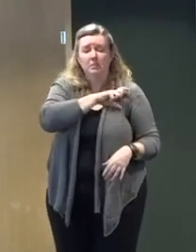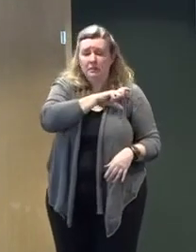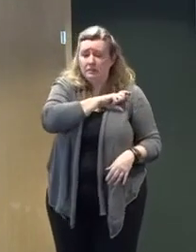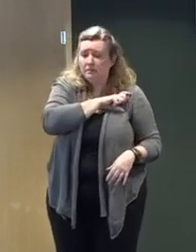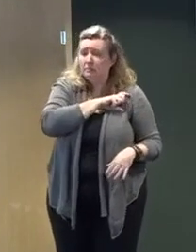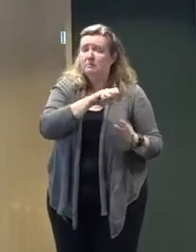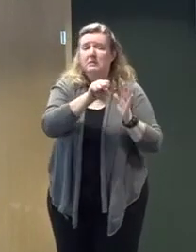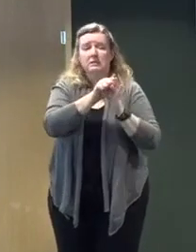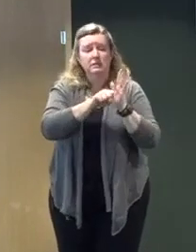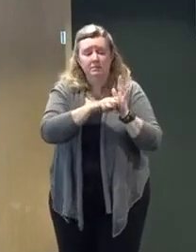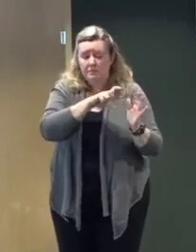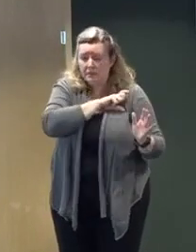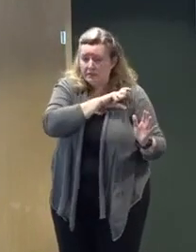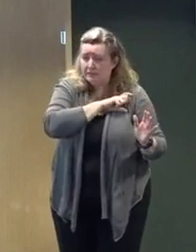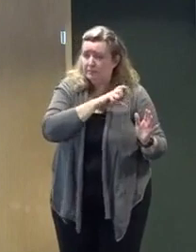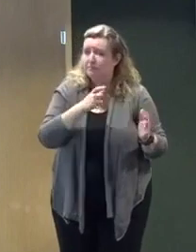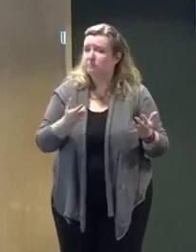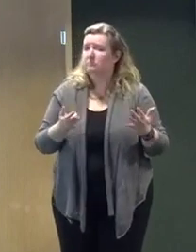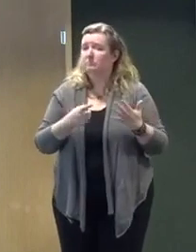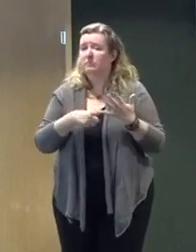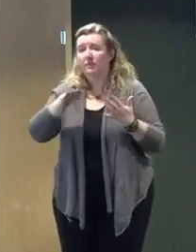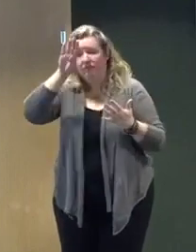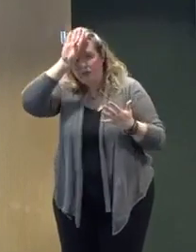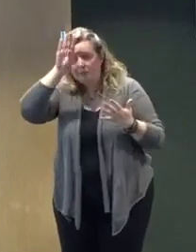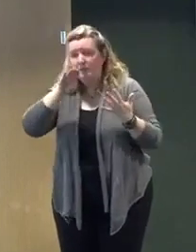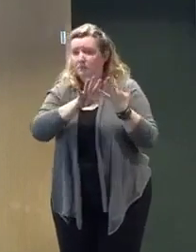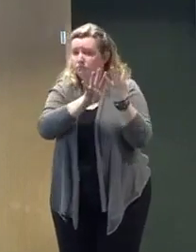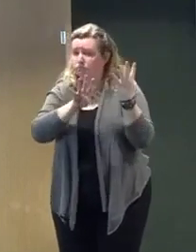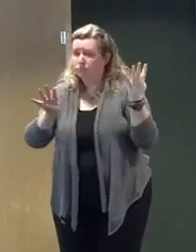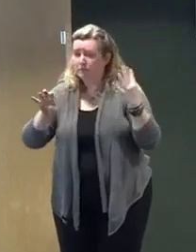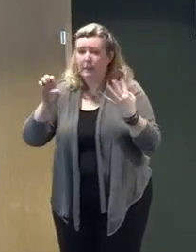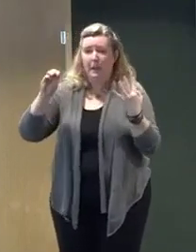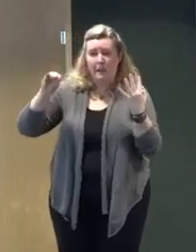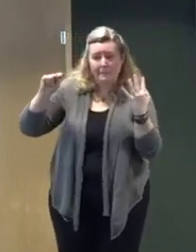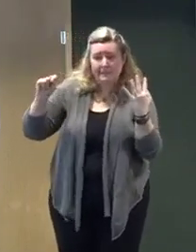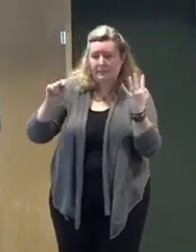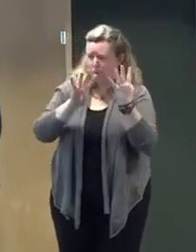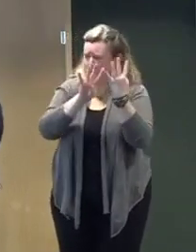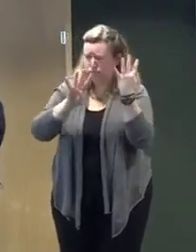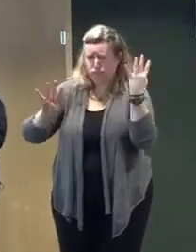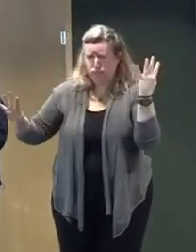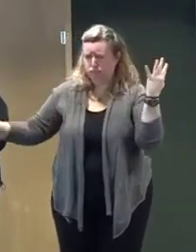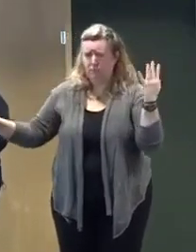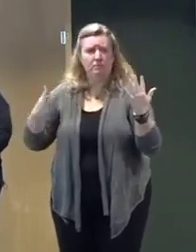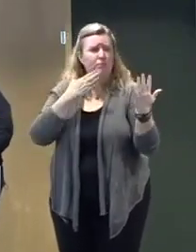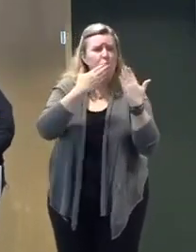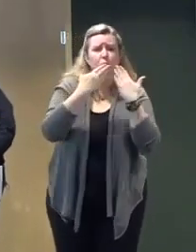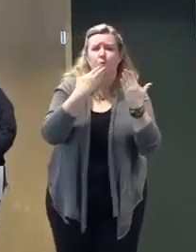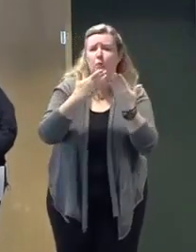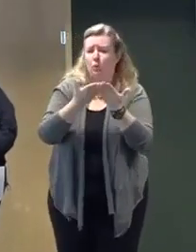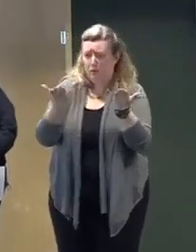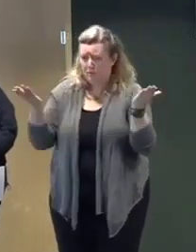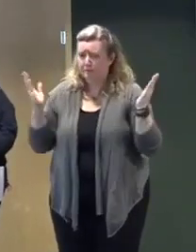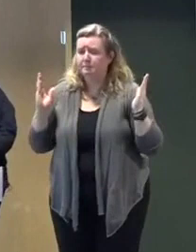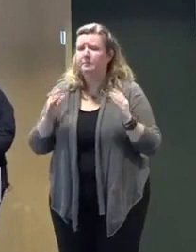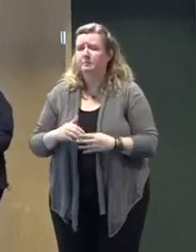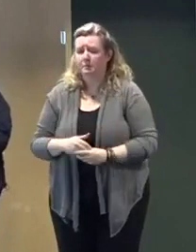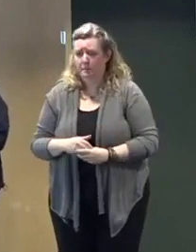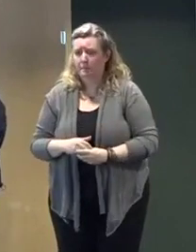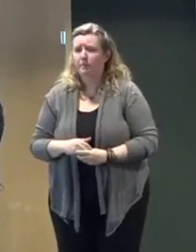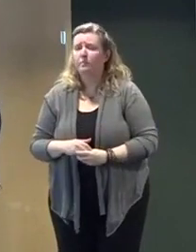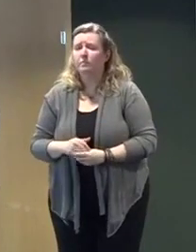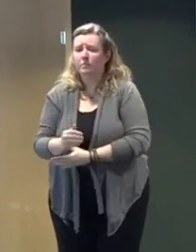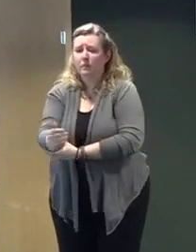and every first responder. One, I guess better than it was last time we stood at this podium, the COVID reality, the